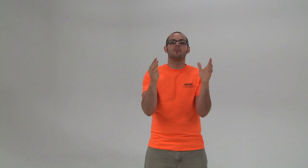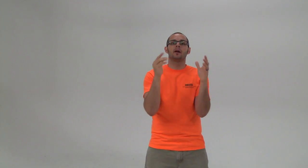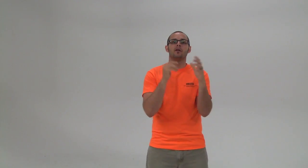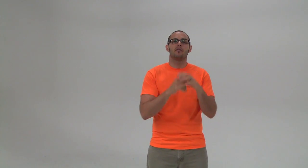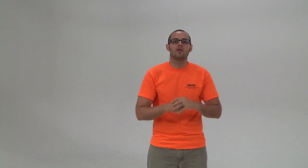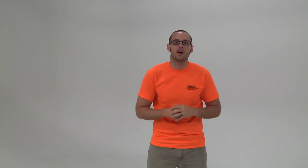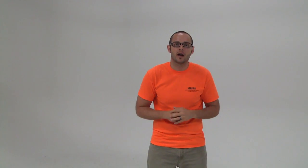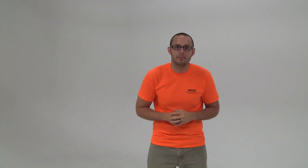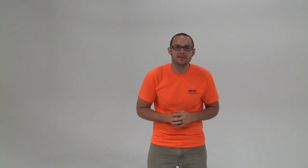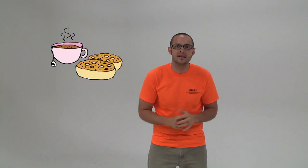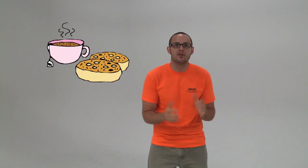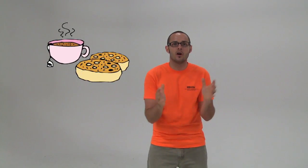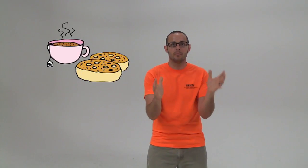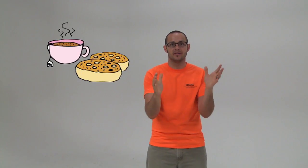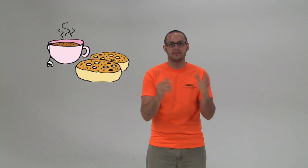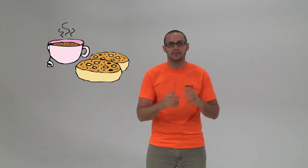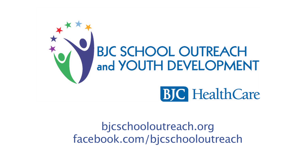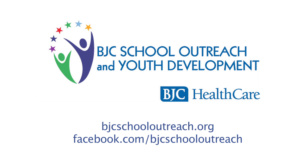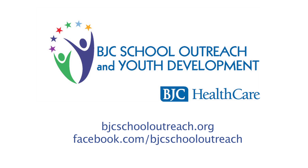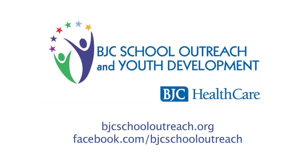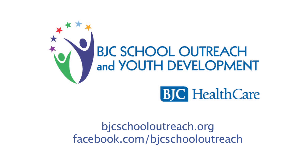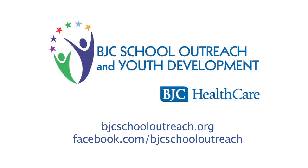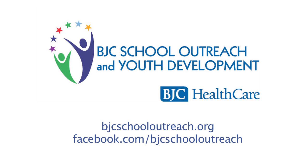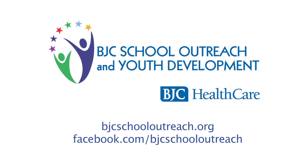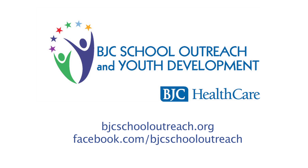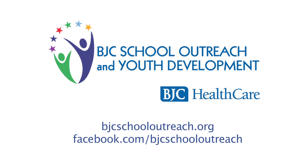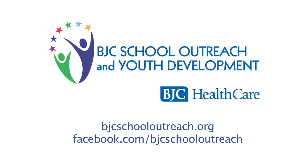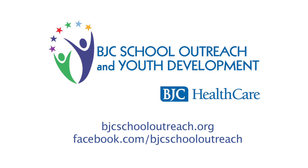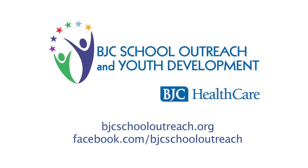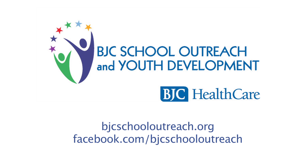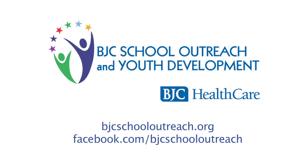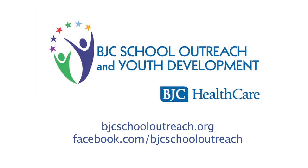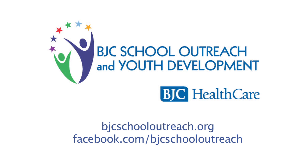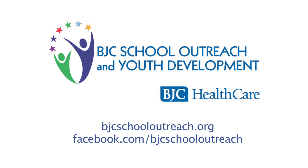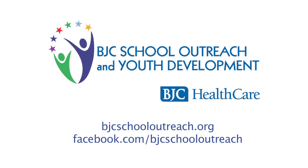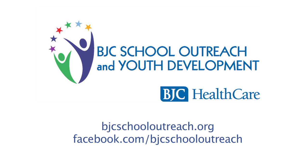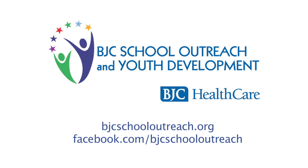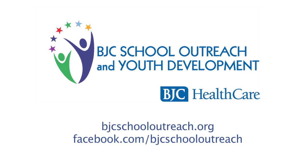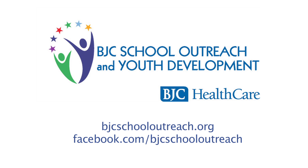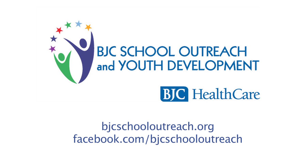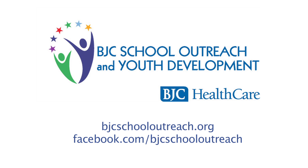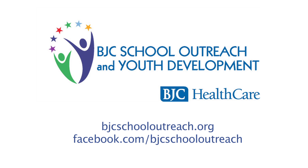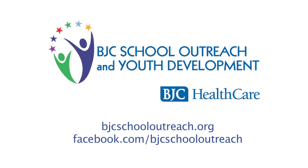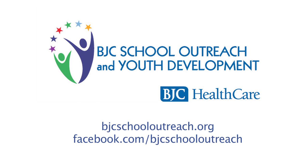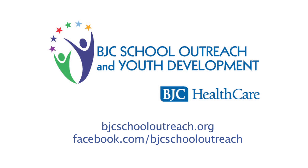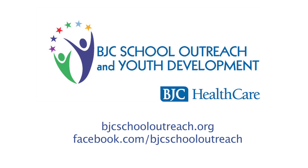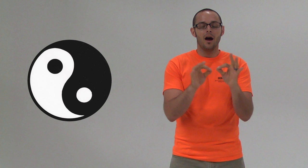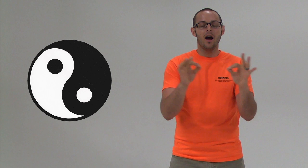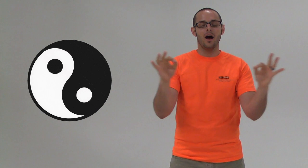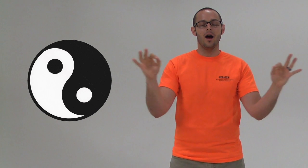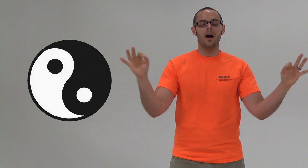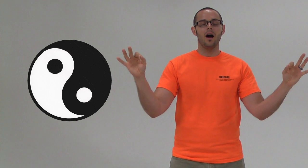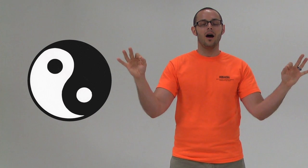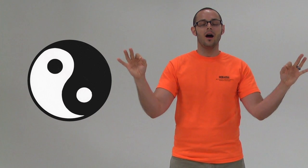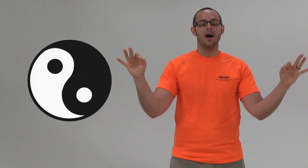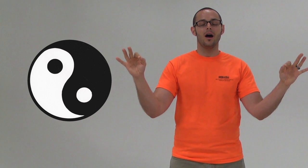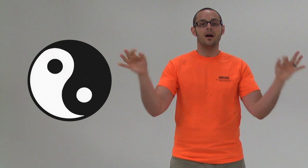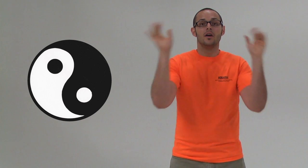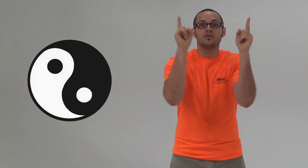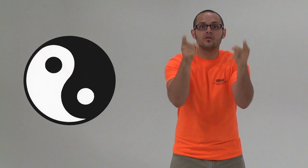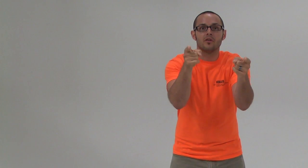more, I'm going to invite everybody over for a cup of tea and crumpets. let's do all this. Ah,